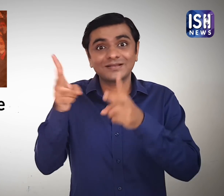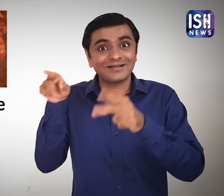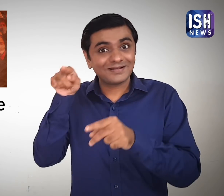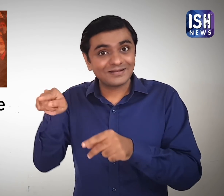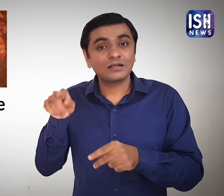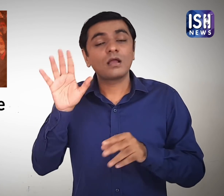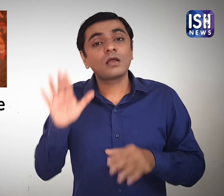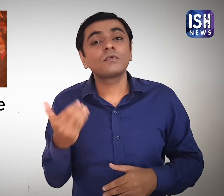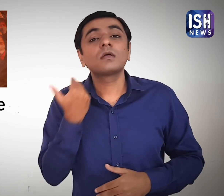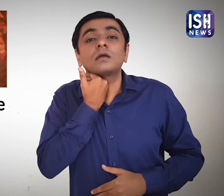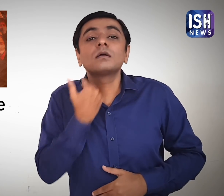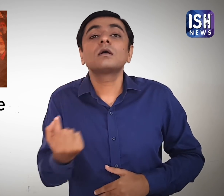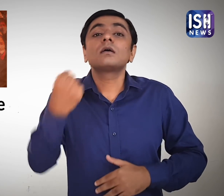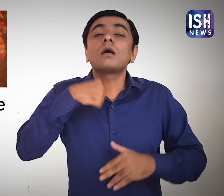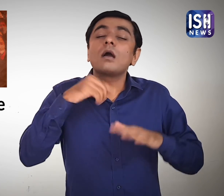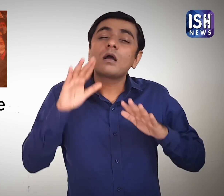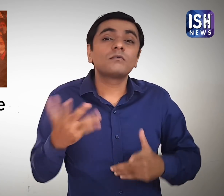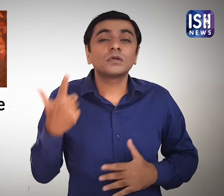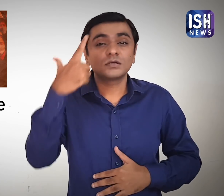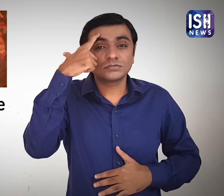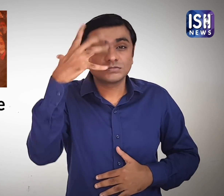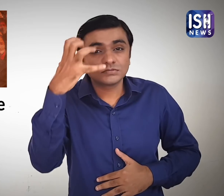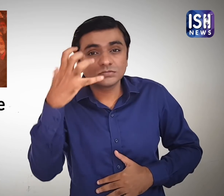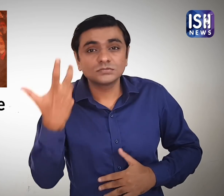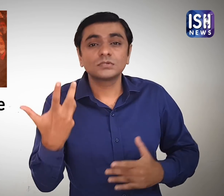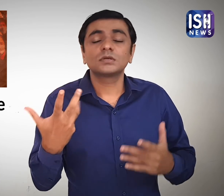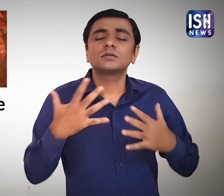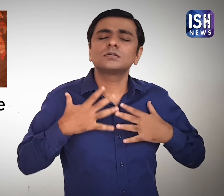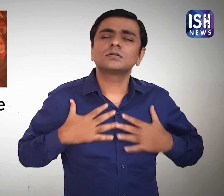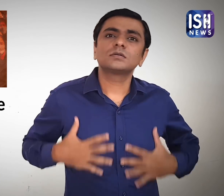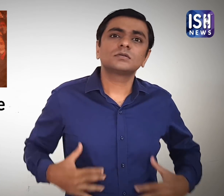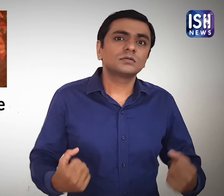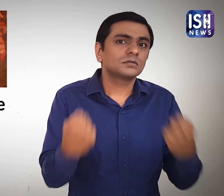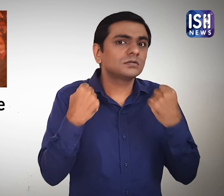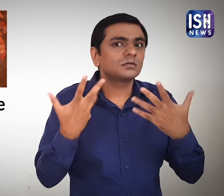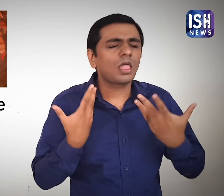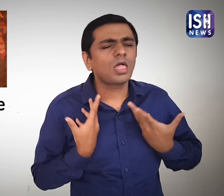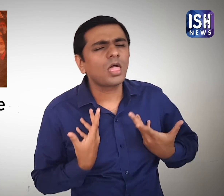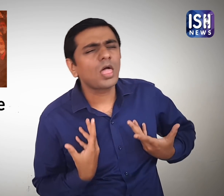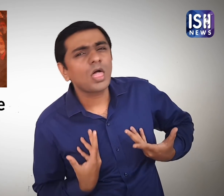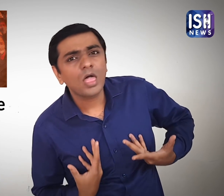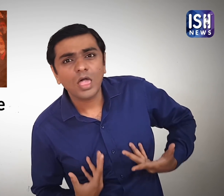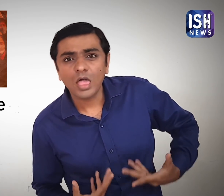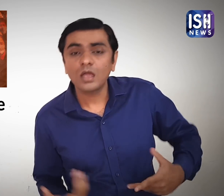Some of the other symptoms may include headache, fatigue and weak muscle.